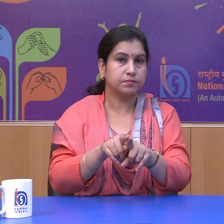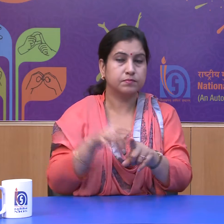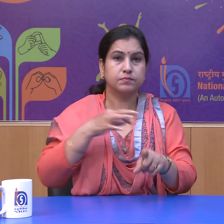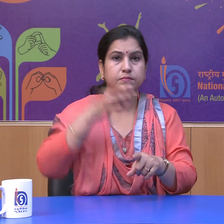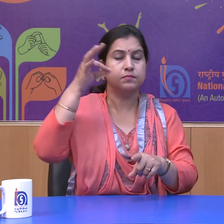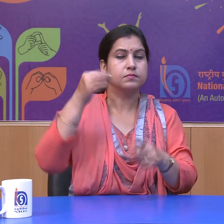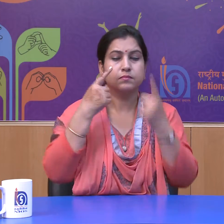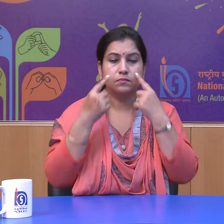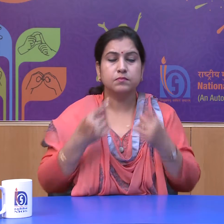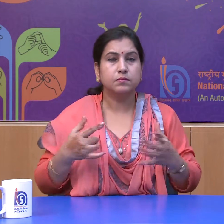inquiry and reform.